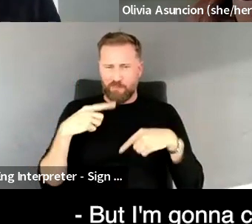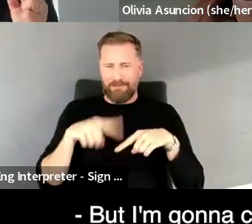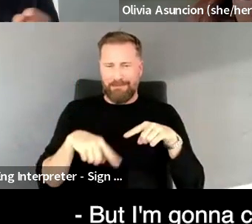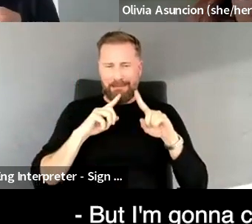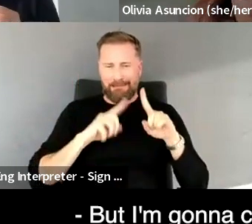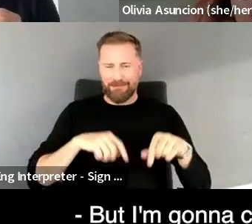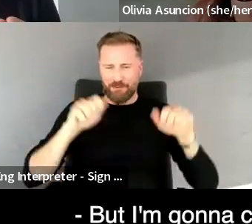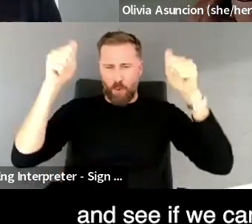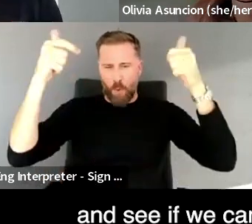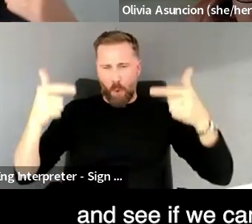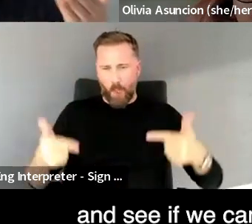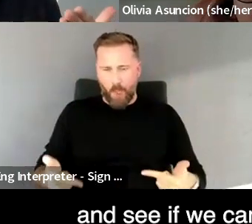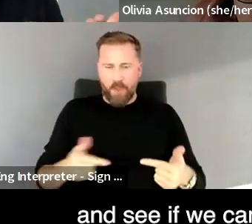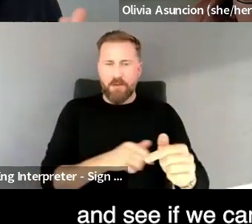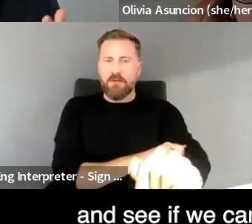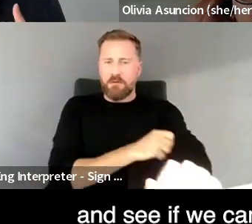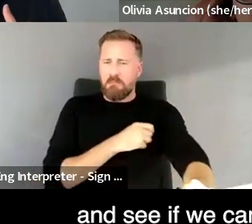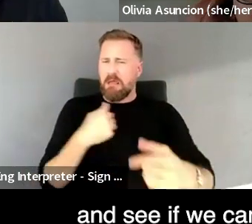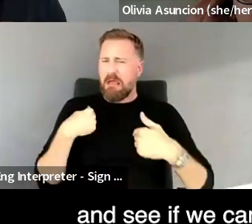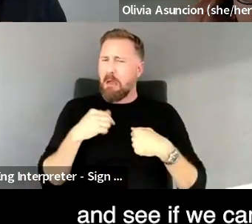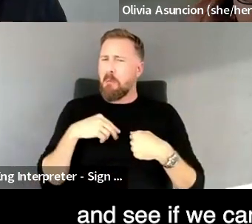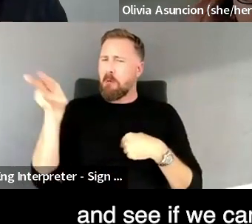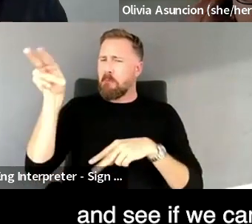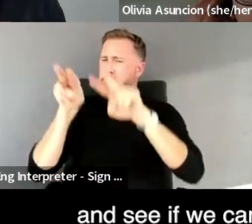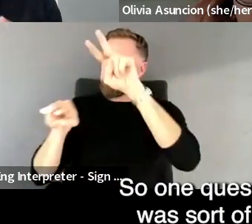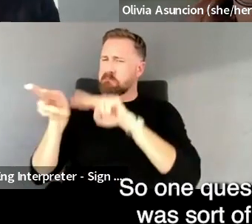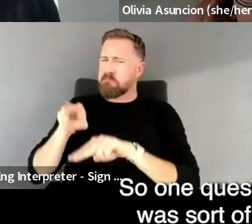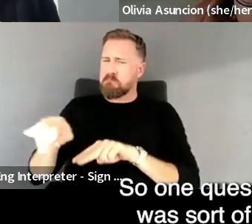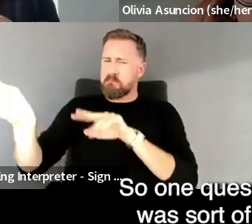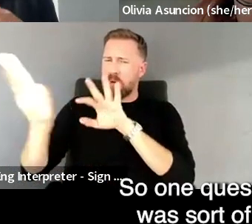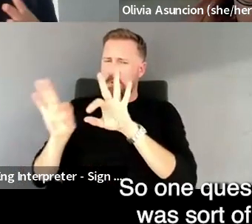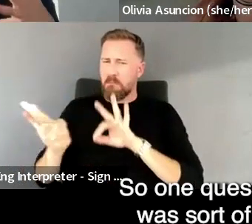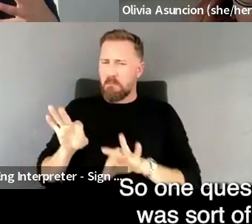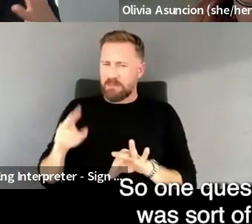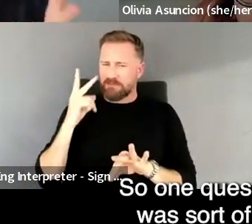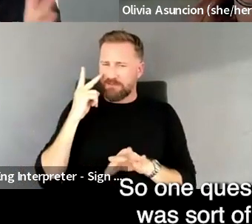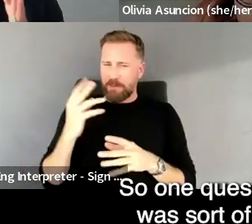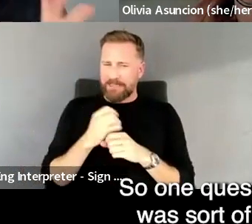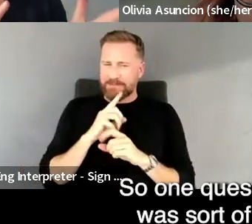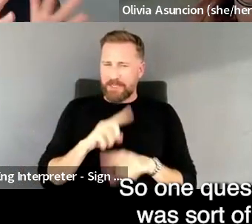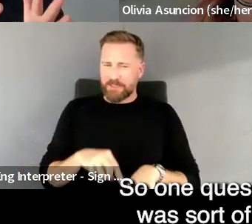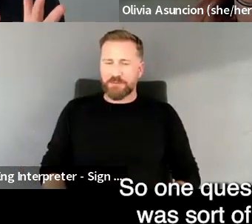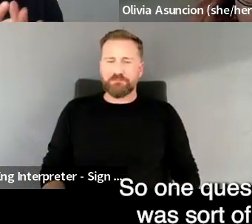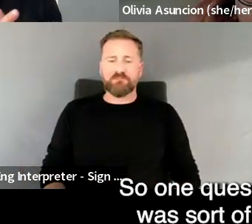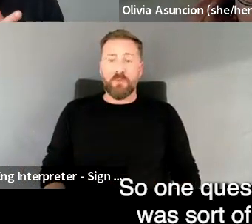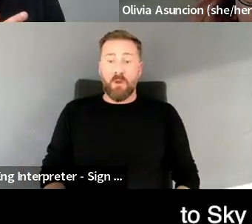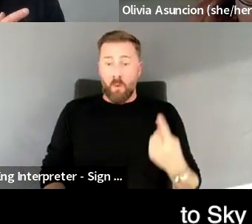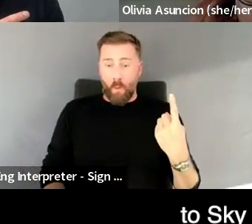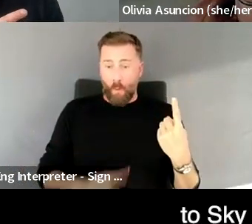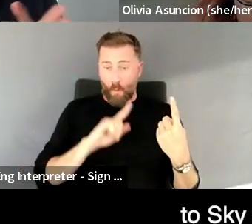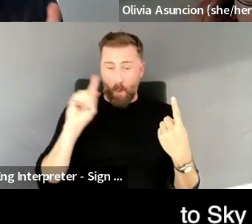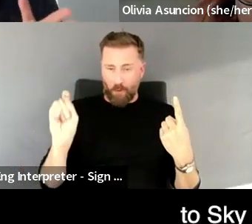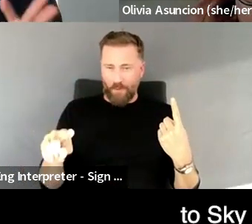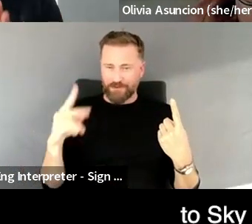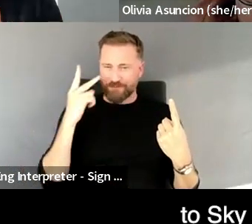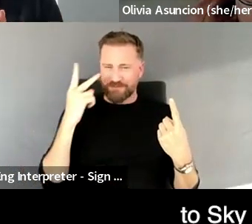but I'm going to pull some out and see if we can get, um, some thoughts. So, um, one question, which I think was sort of mostly pitched, um,